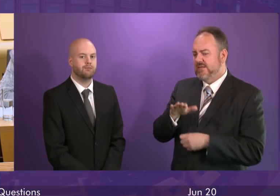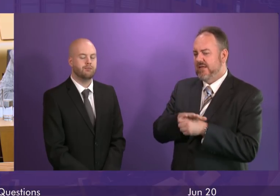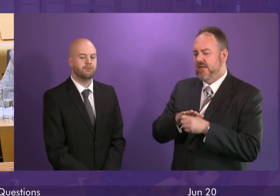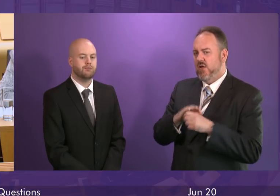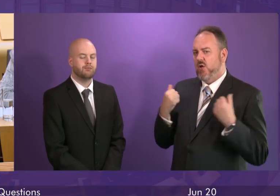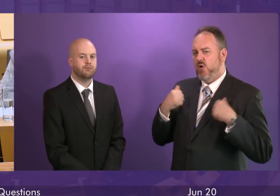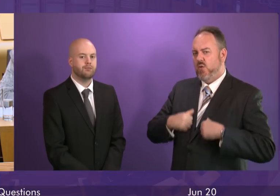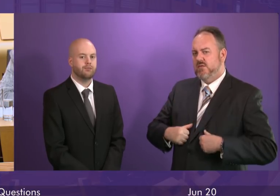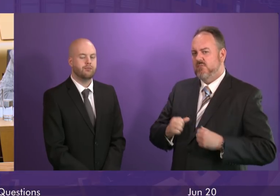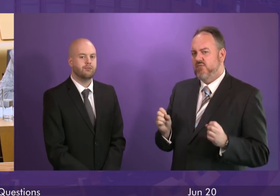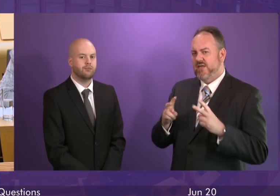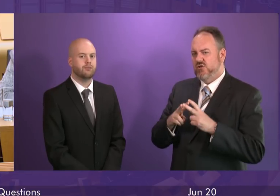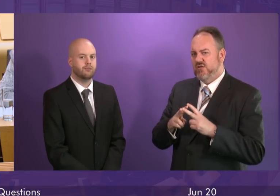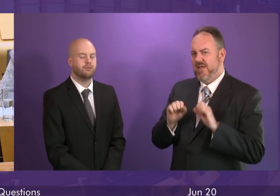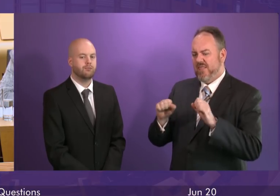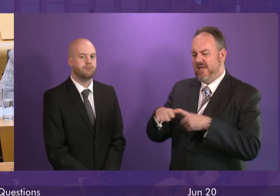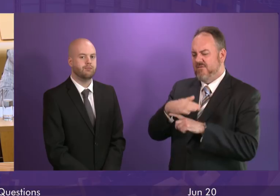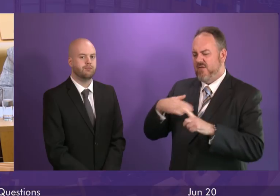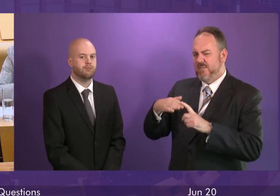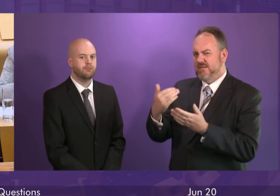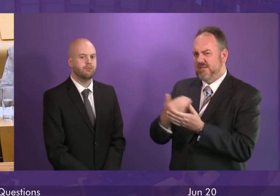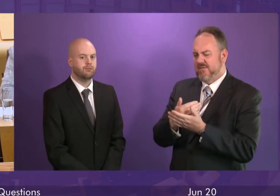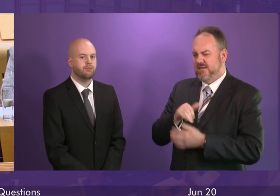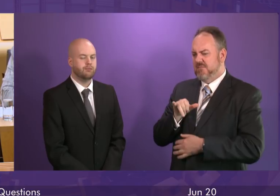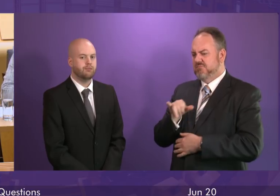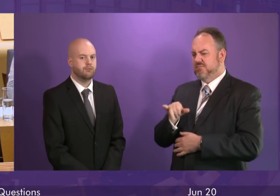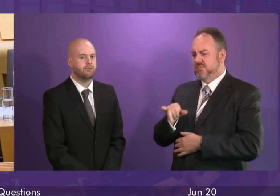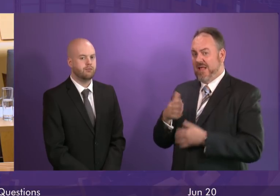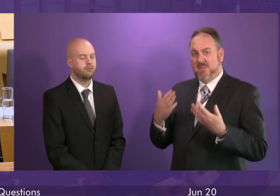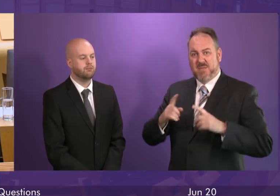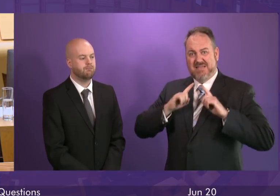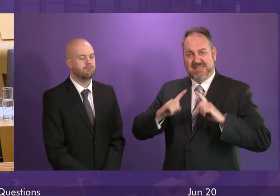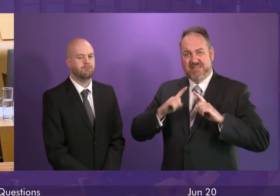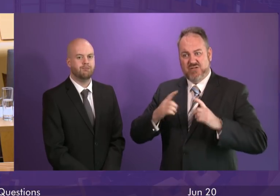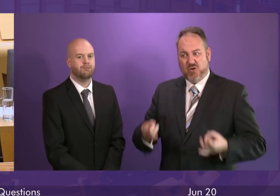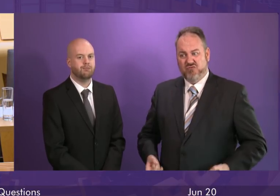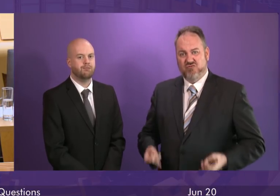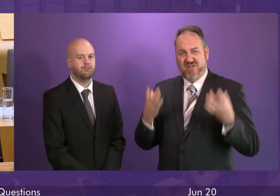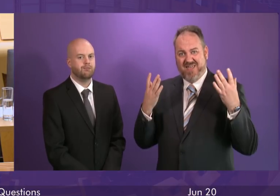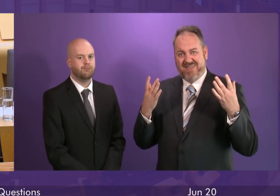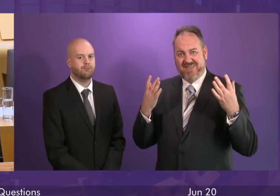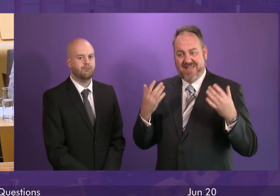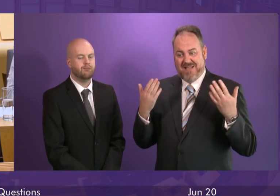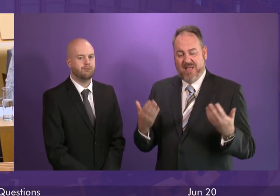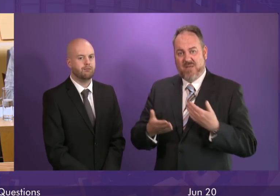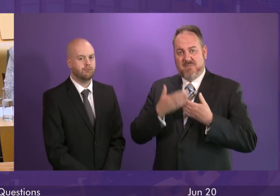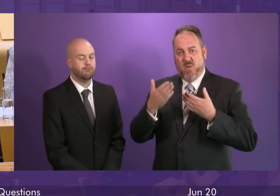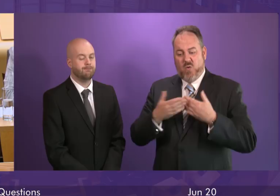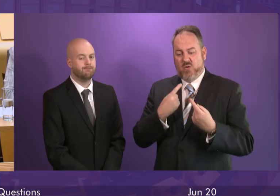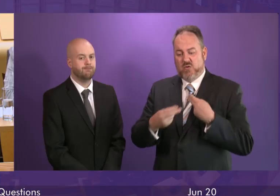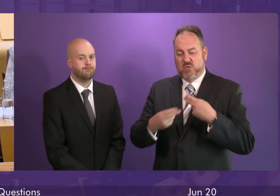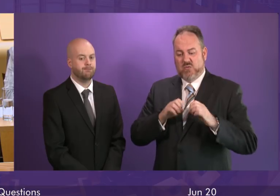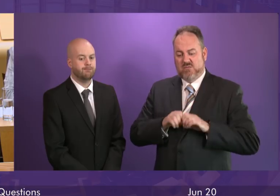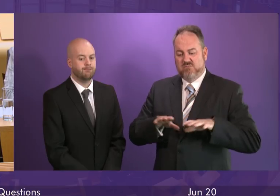about the environmental safety of the site. Teachers are currently out on strike and there are further reports in today's press detailing concerns